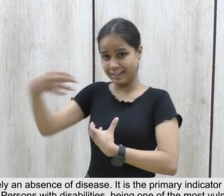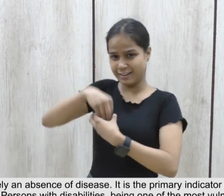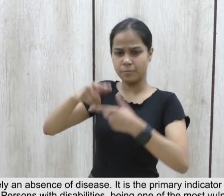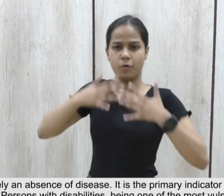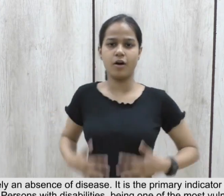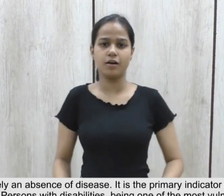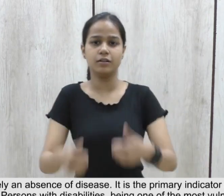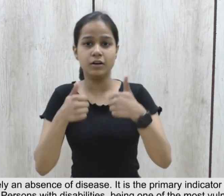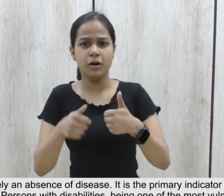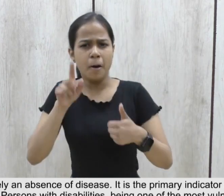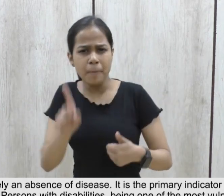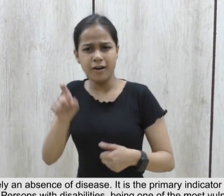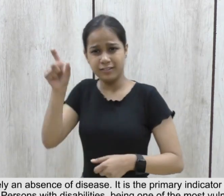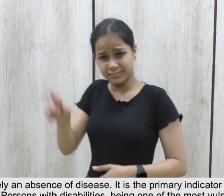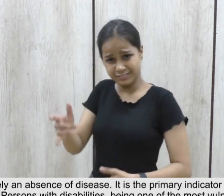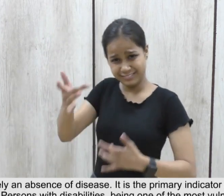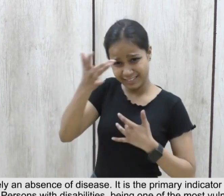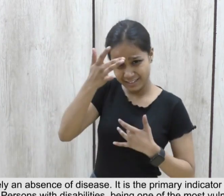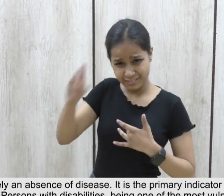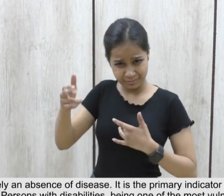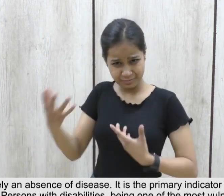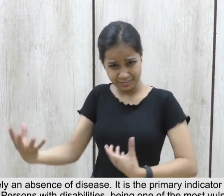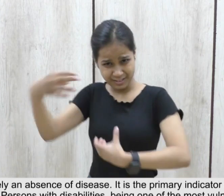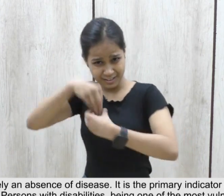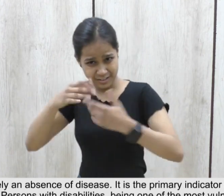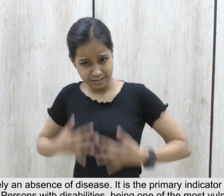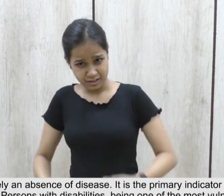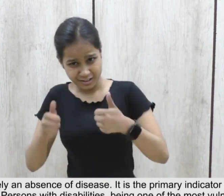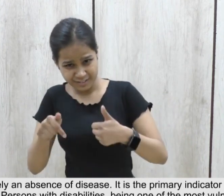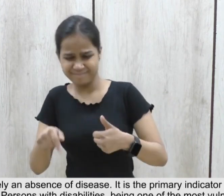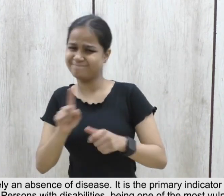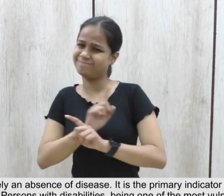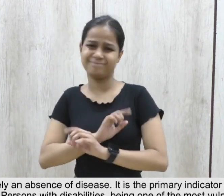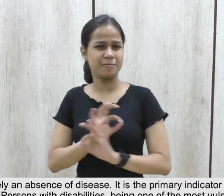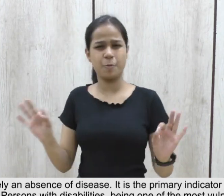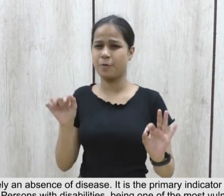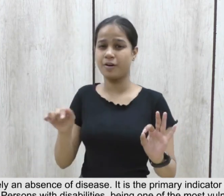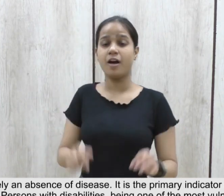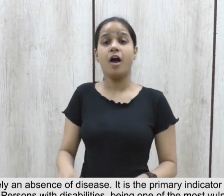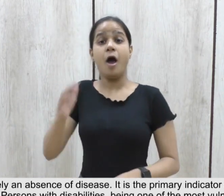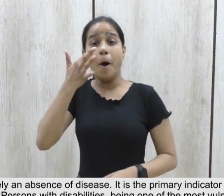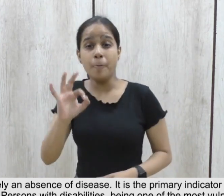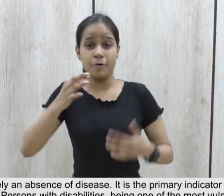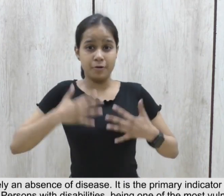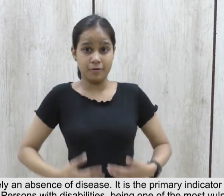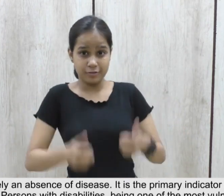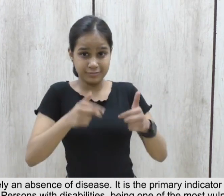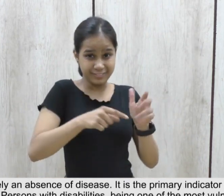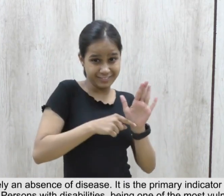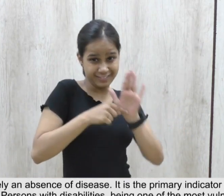person and not merely an absence of a disease. It is the primary indicator showing